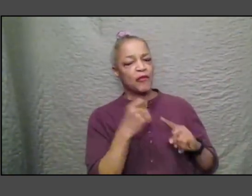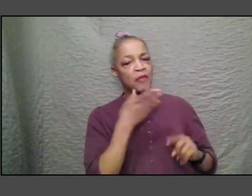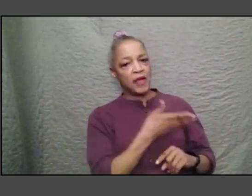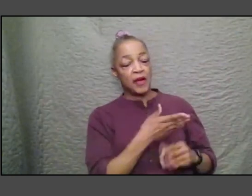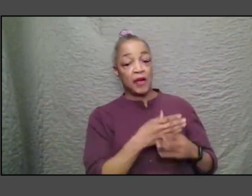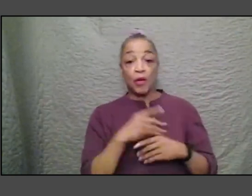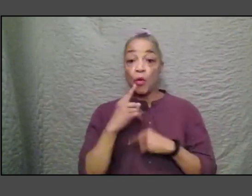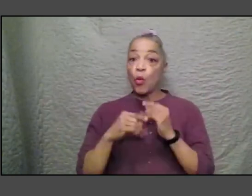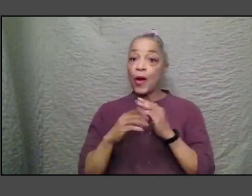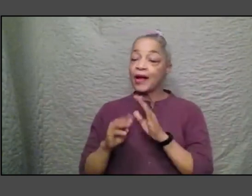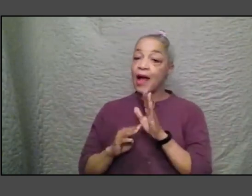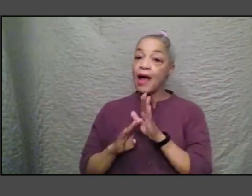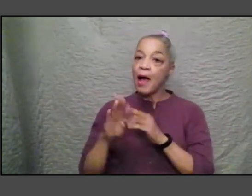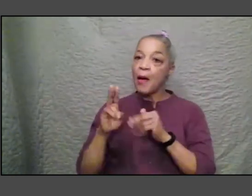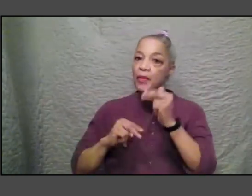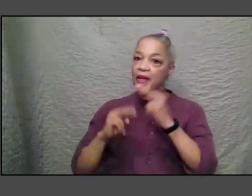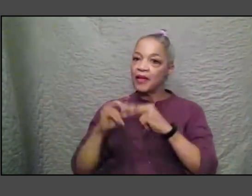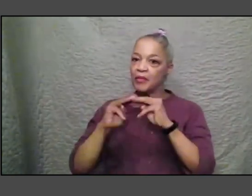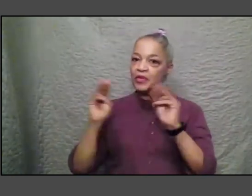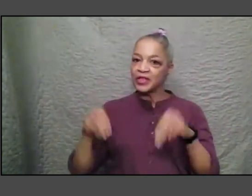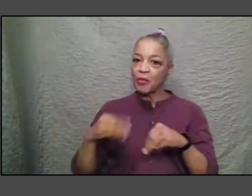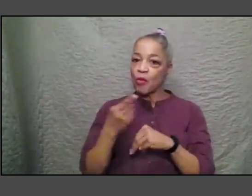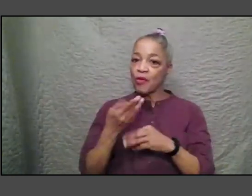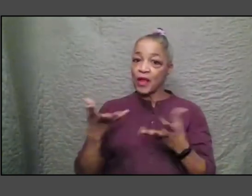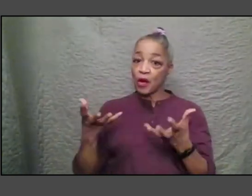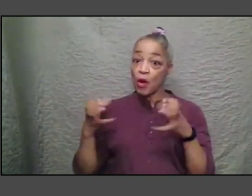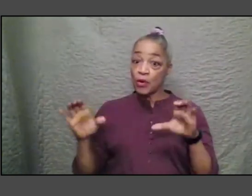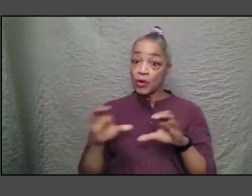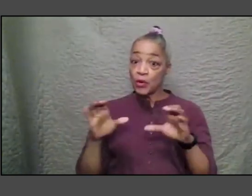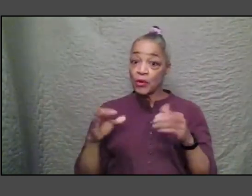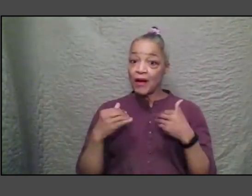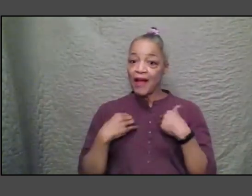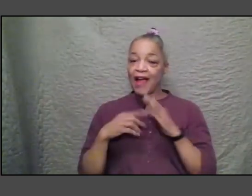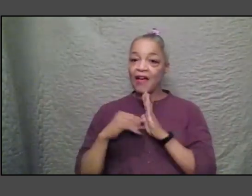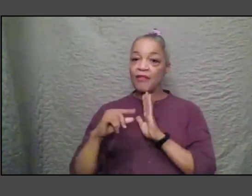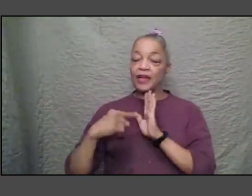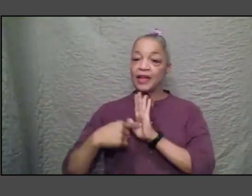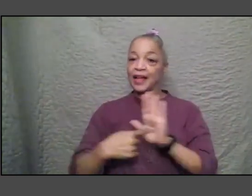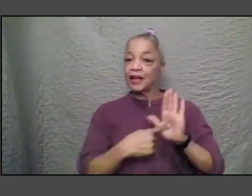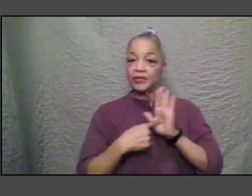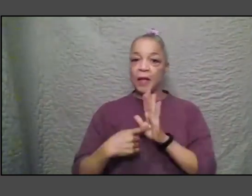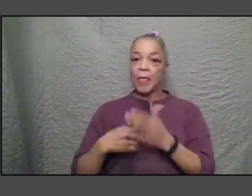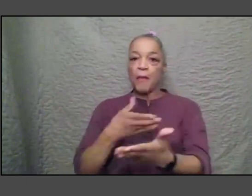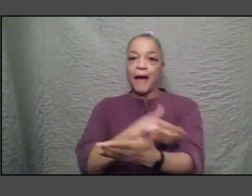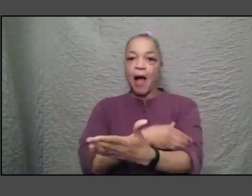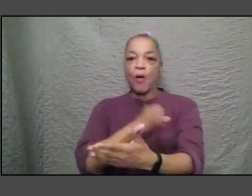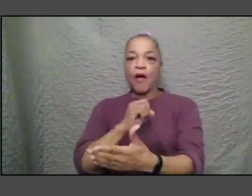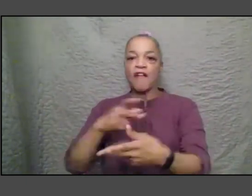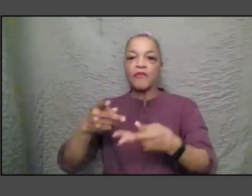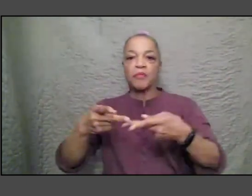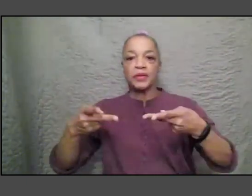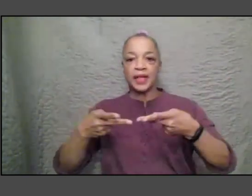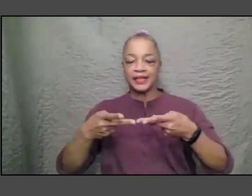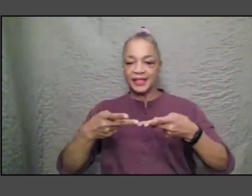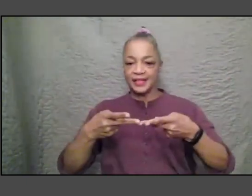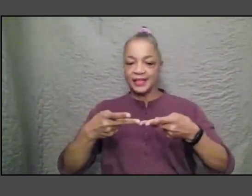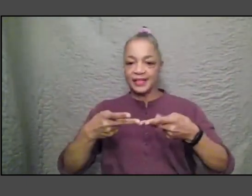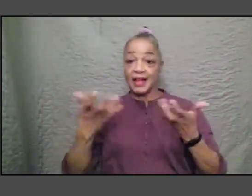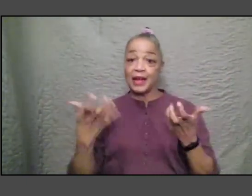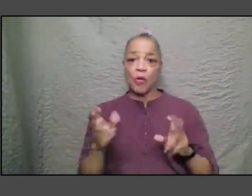of the things we want to do was to really have a major exhibition on the power of place because i really didn't want people to think the african-american experience